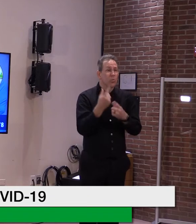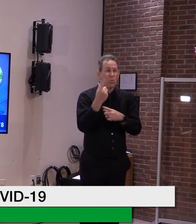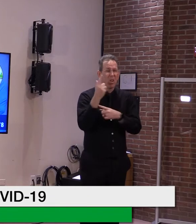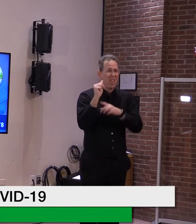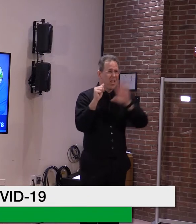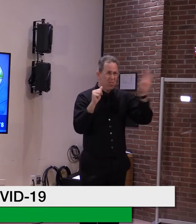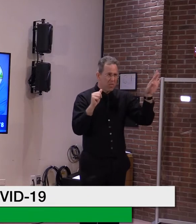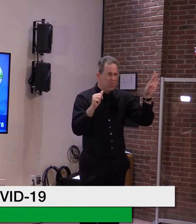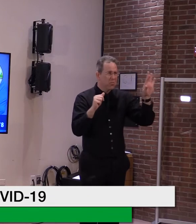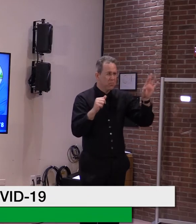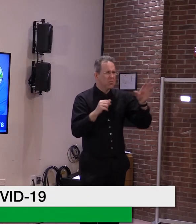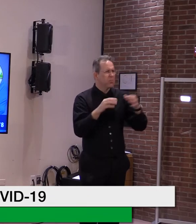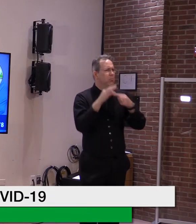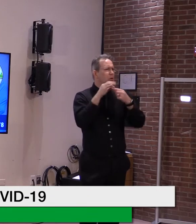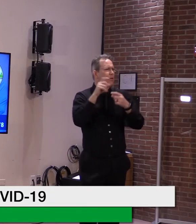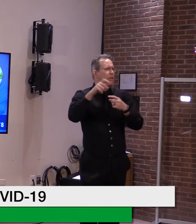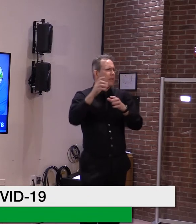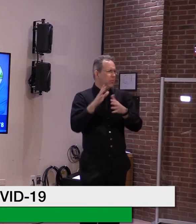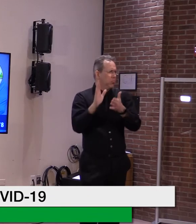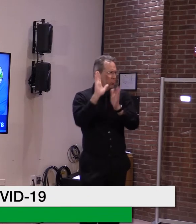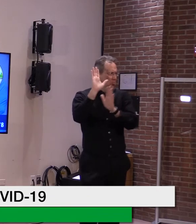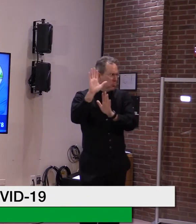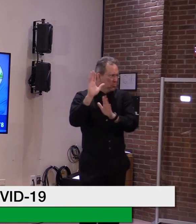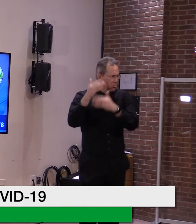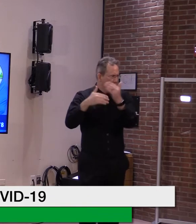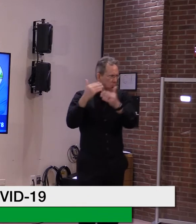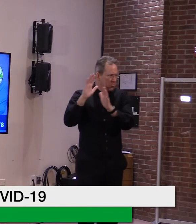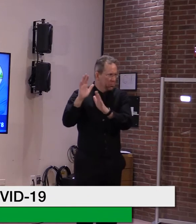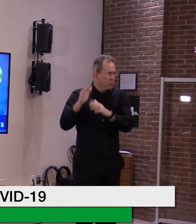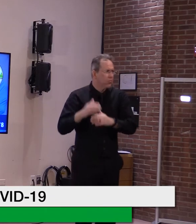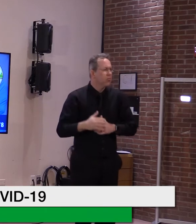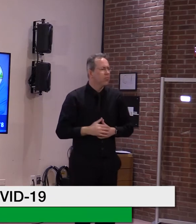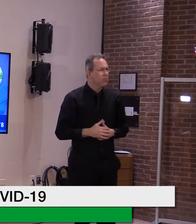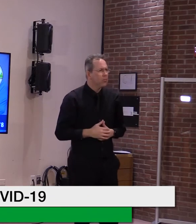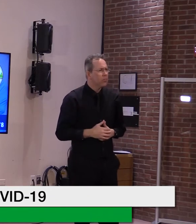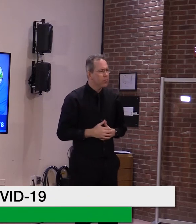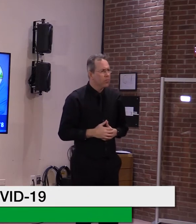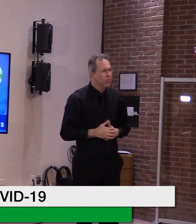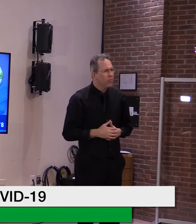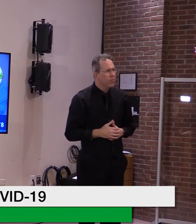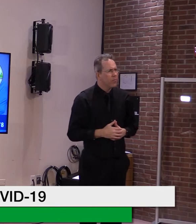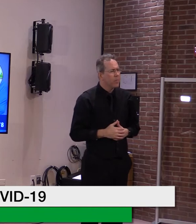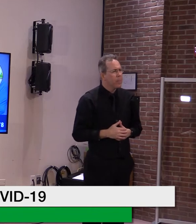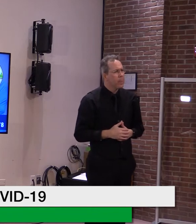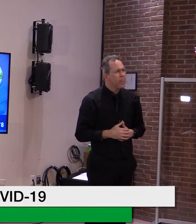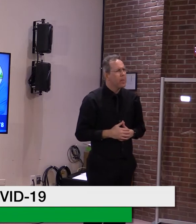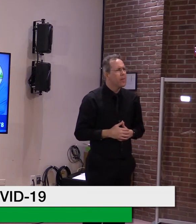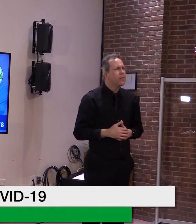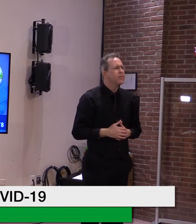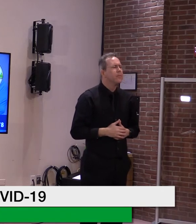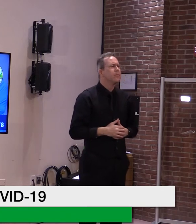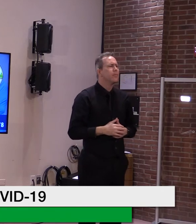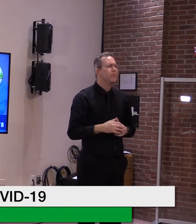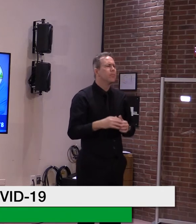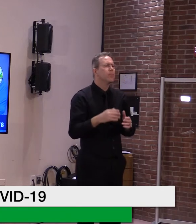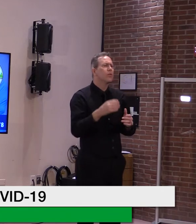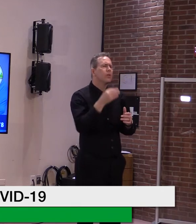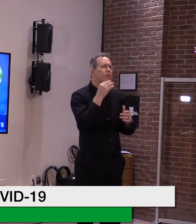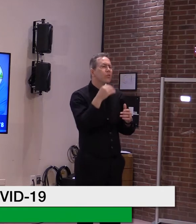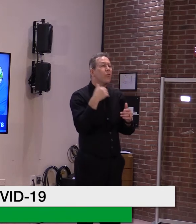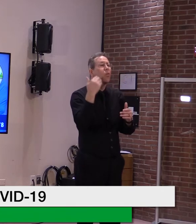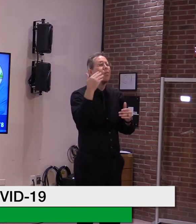uh, that we do reciprocate in the healthcare fields, it's also anticipated that we'll do the same for teachers